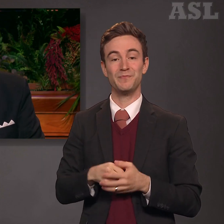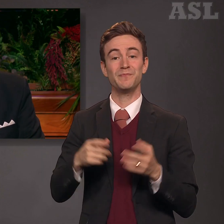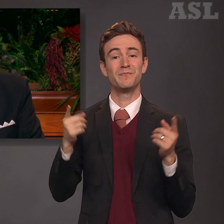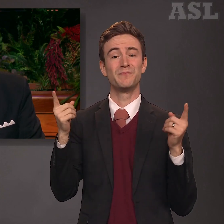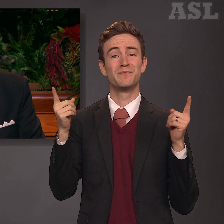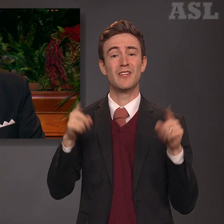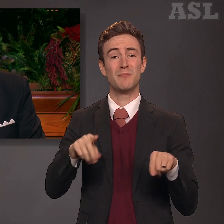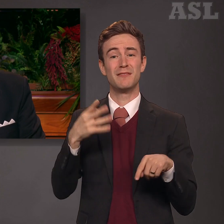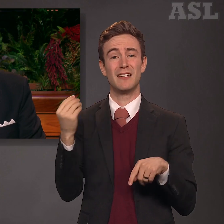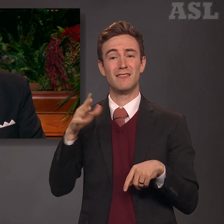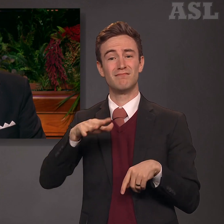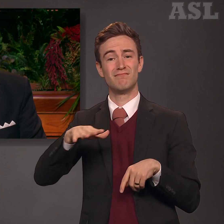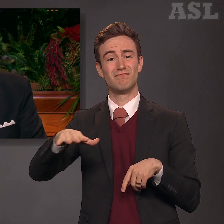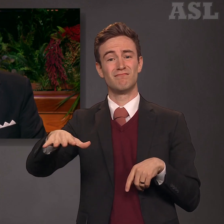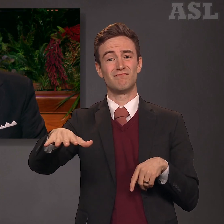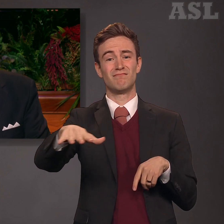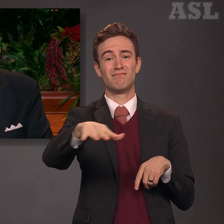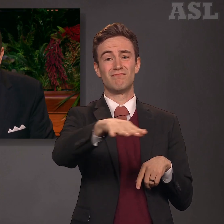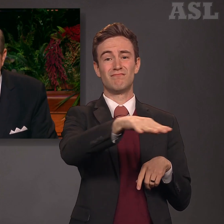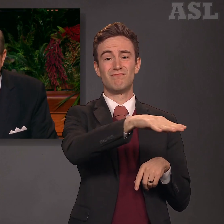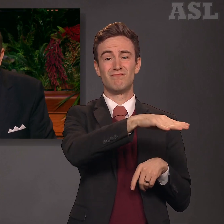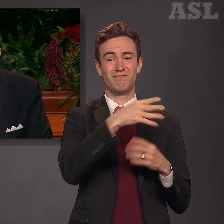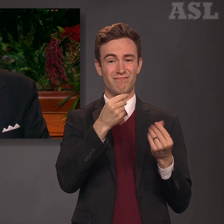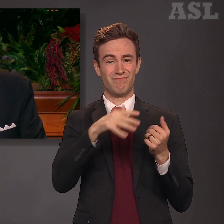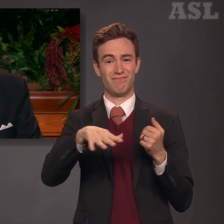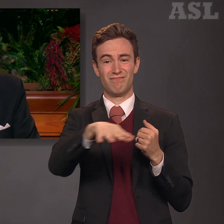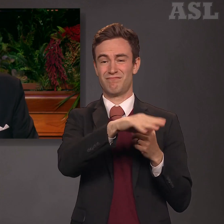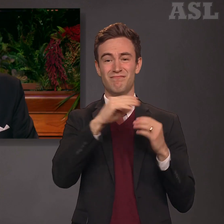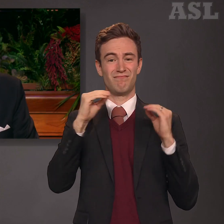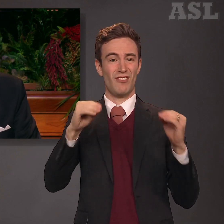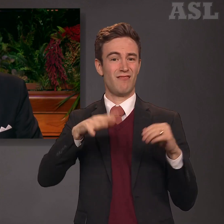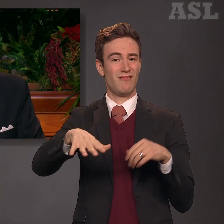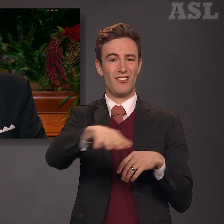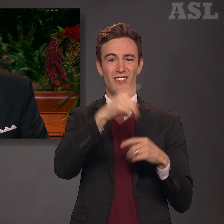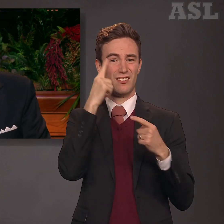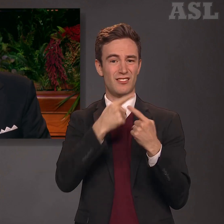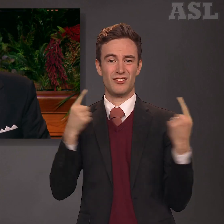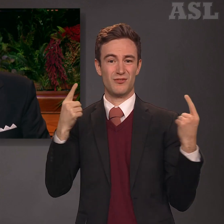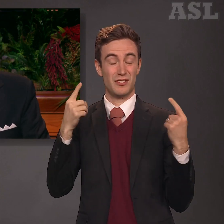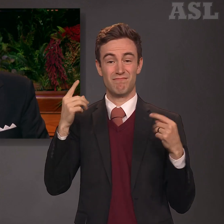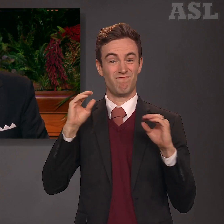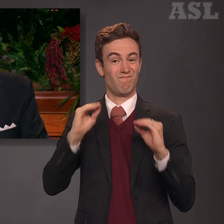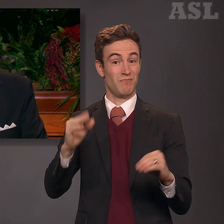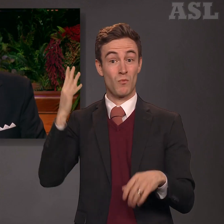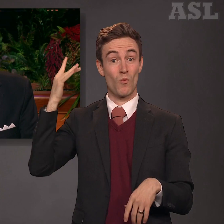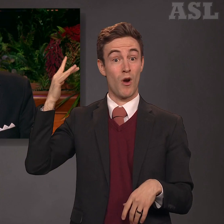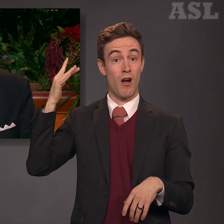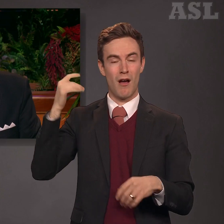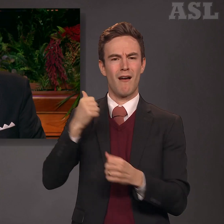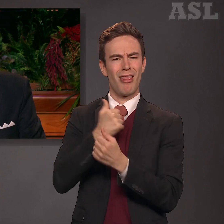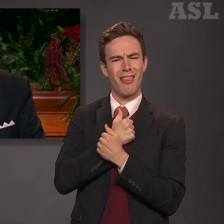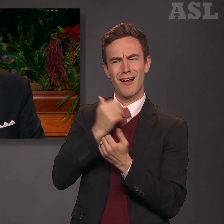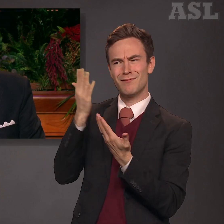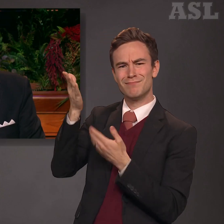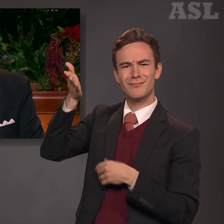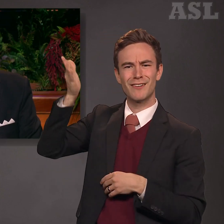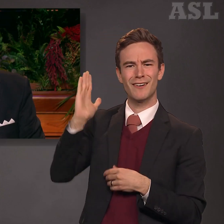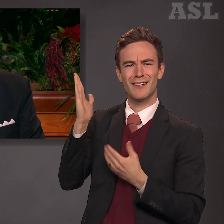And it came to pass that there was no contention among all the people in all the land because